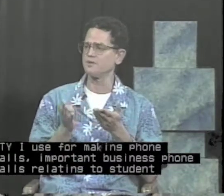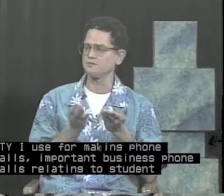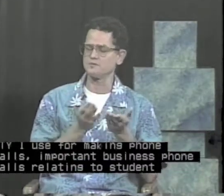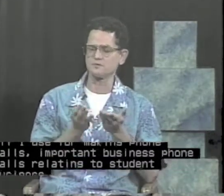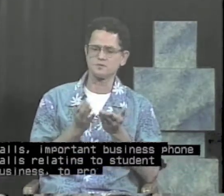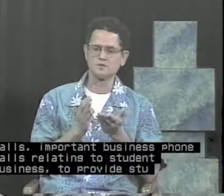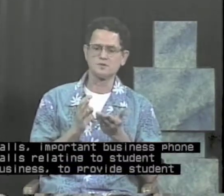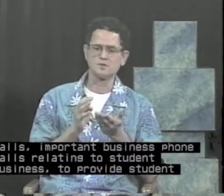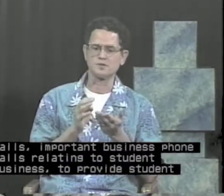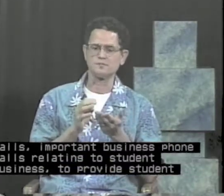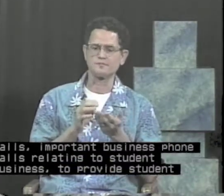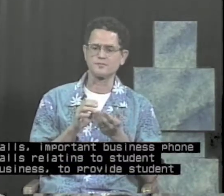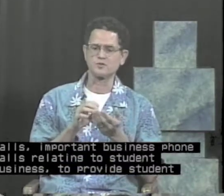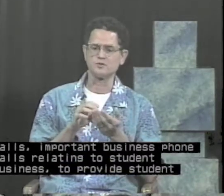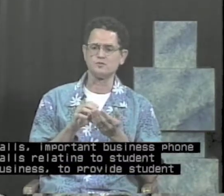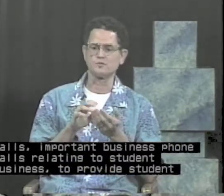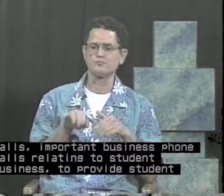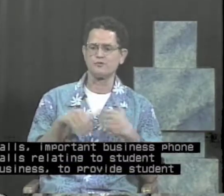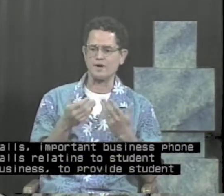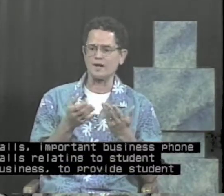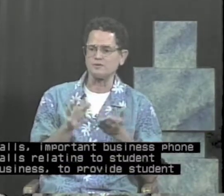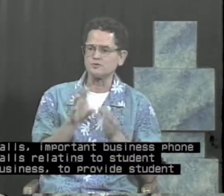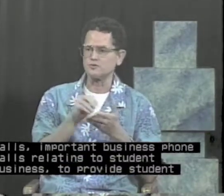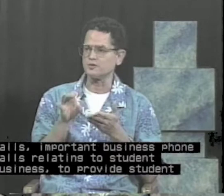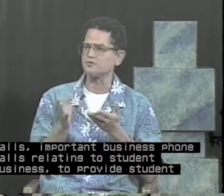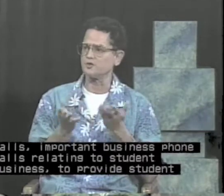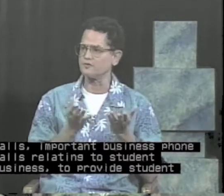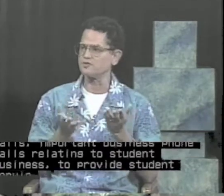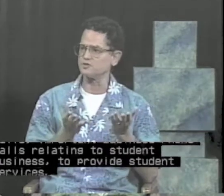business to provide student services.